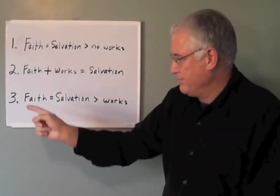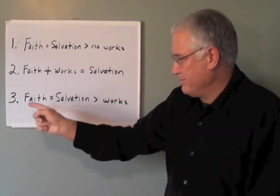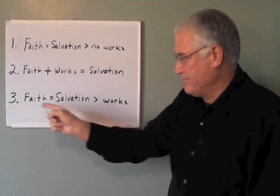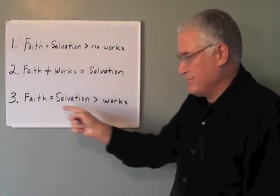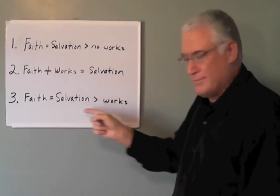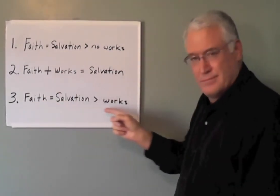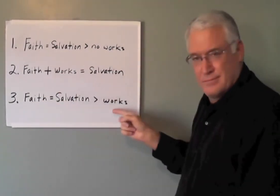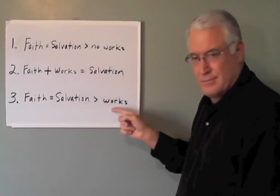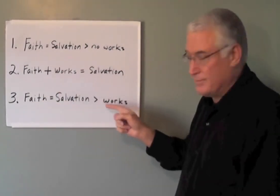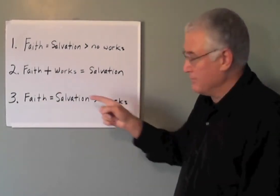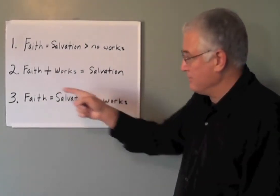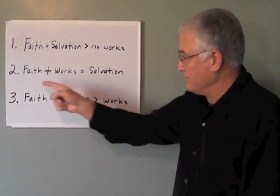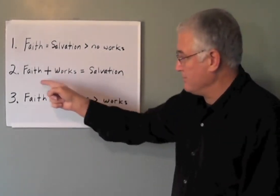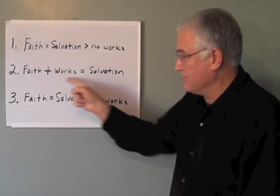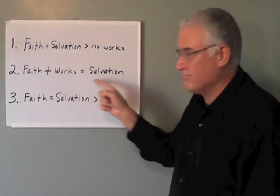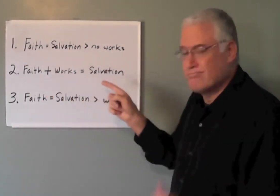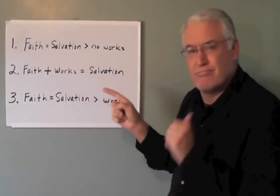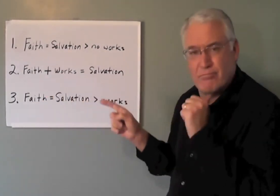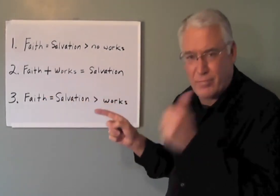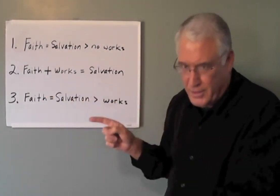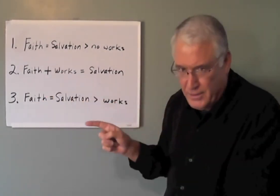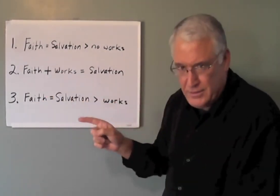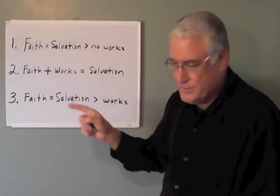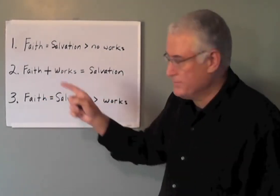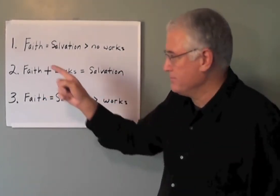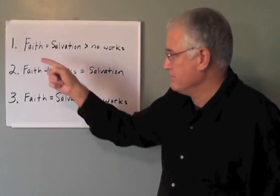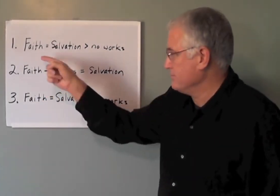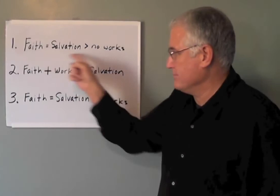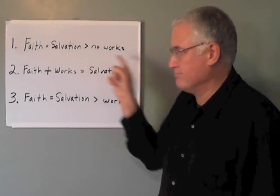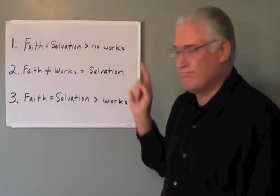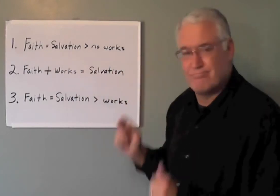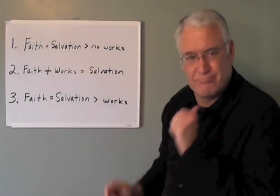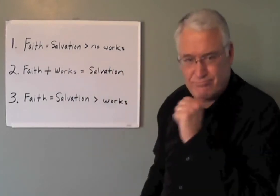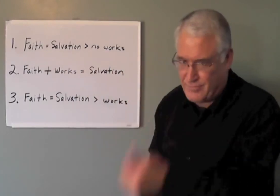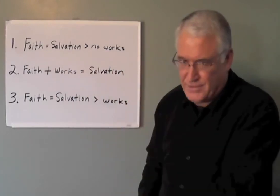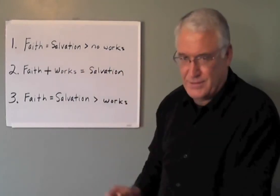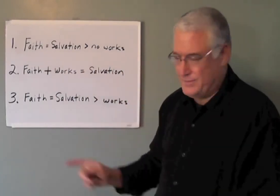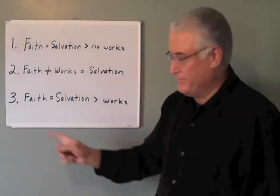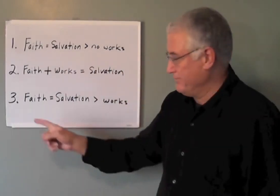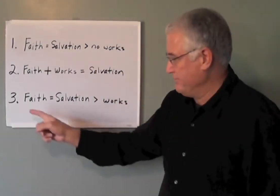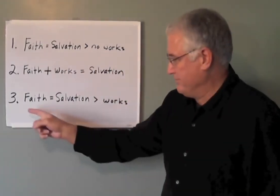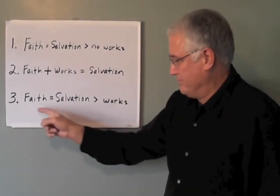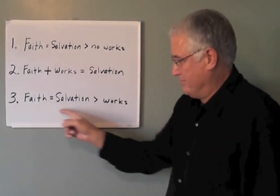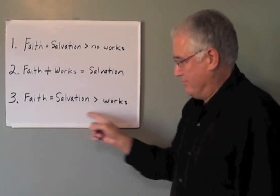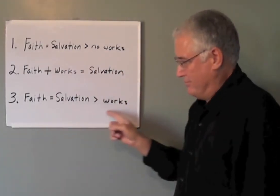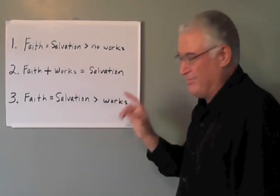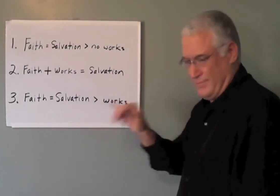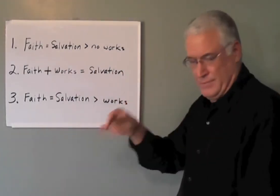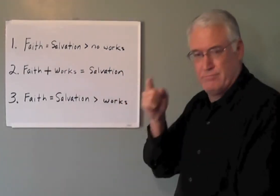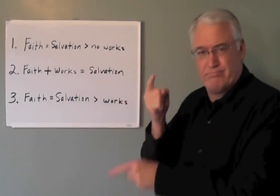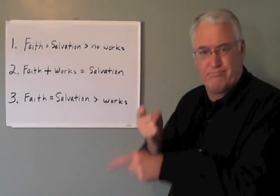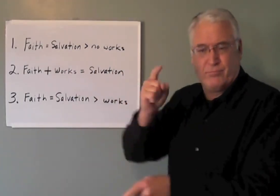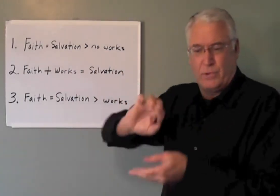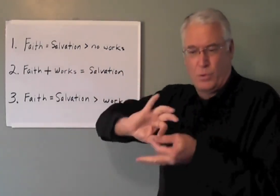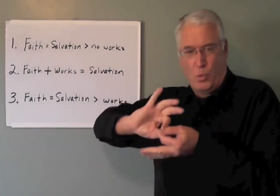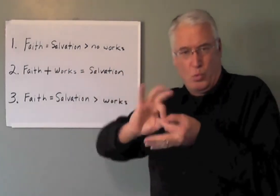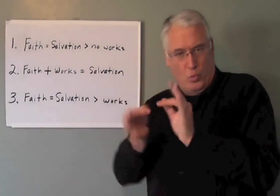third perspective. Now, it is evident. The second perspective? No. The first one? No. It's not right. The third one is the right